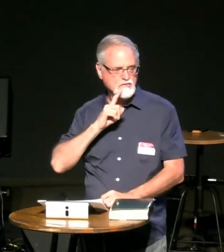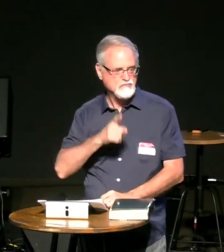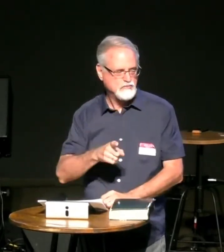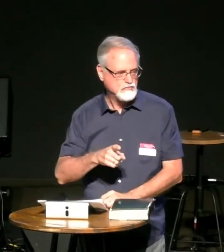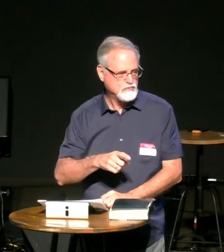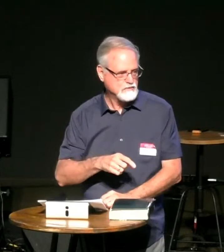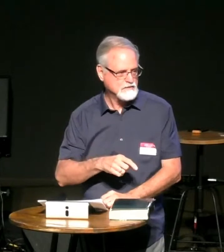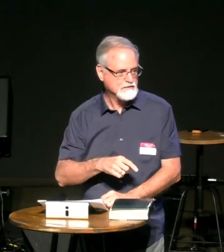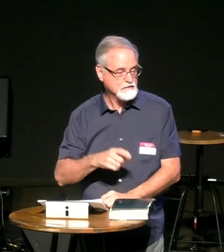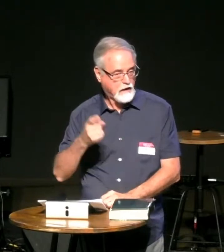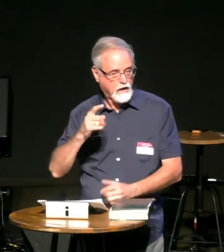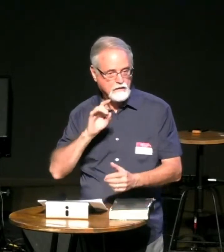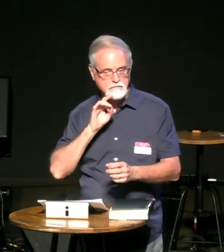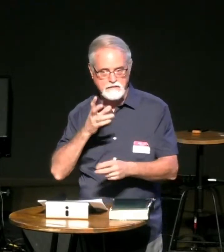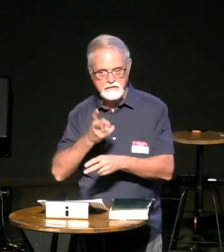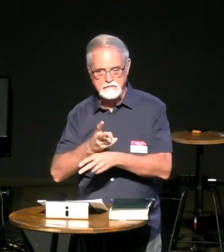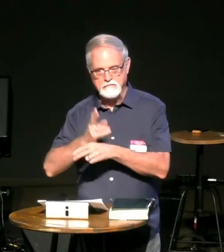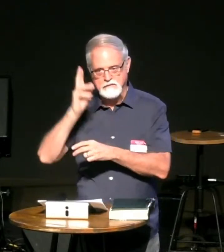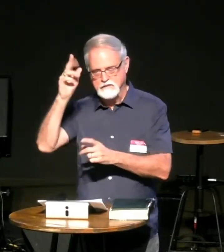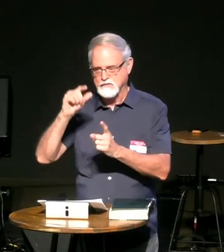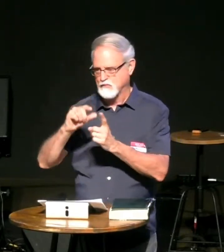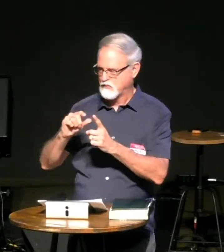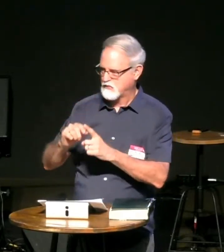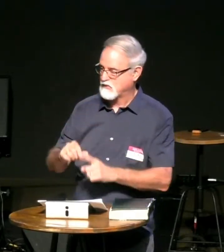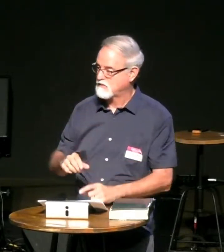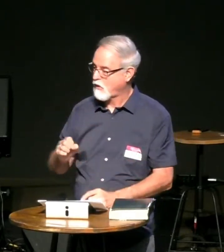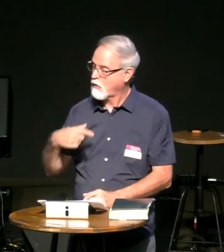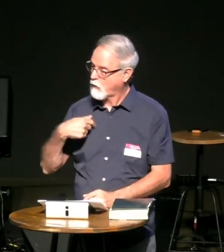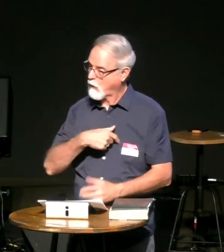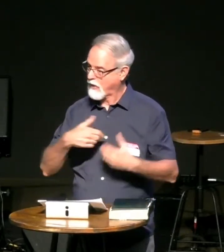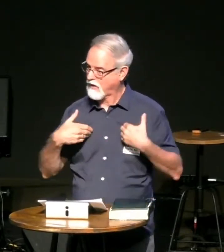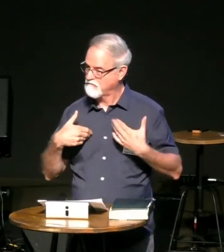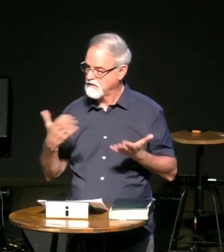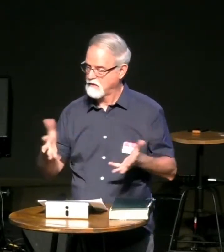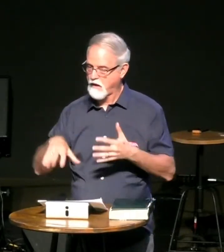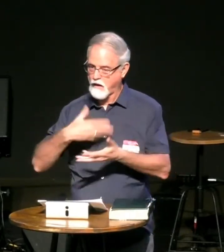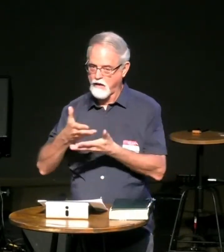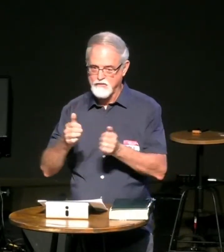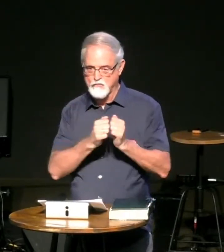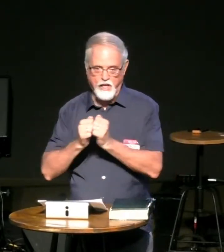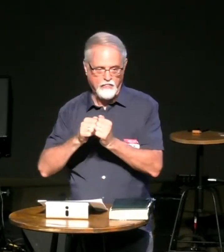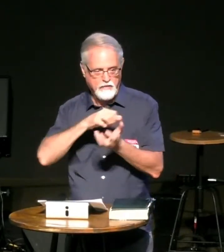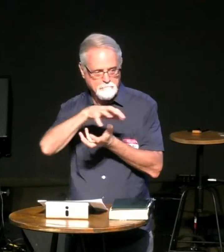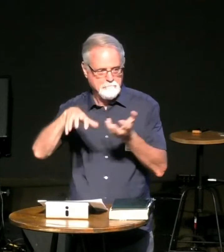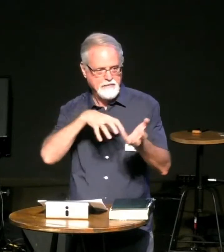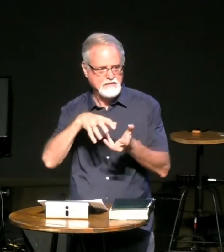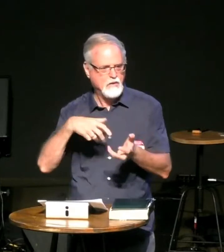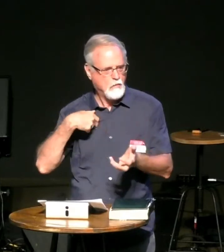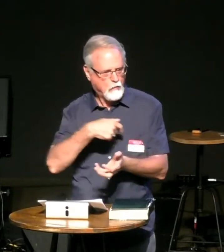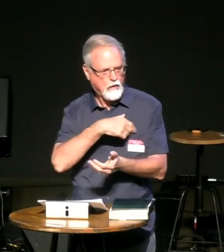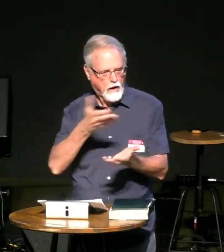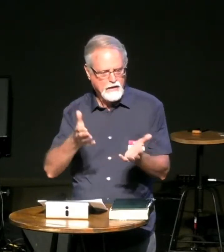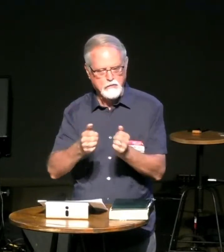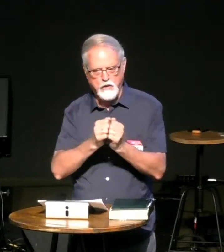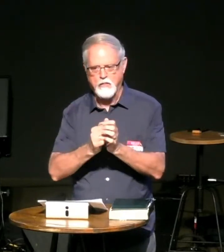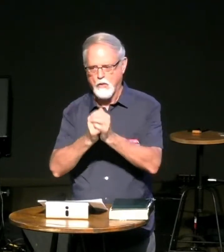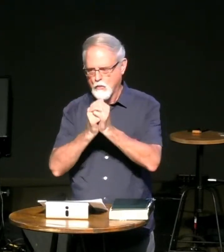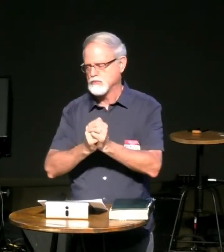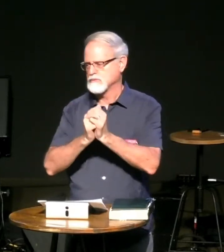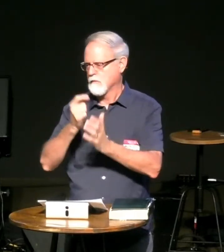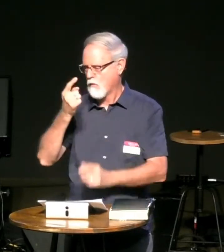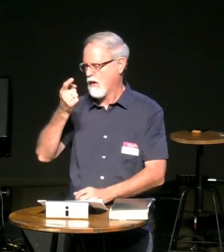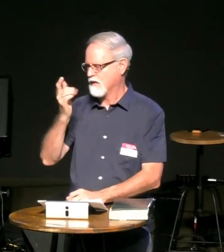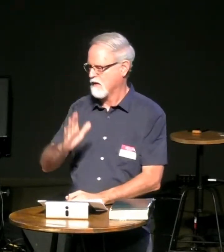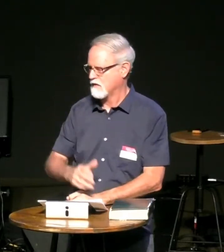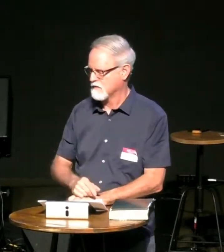that day hmm what day is that that's what god's word tells us and here we are together under